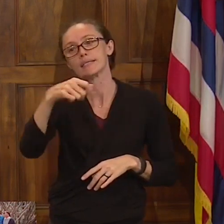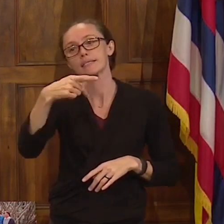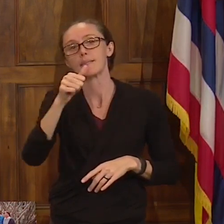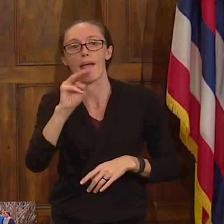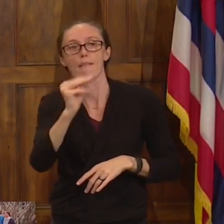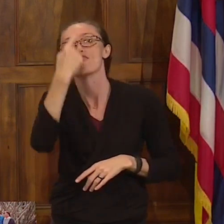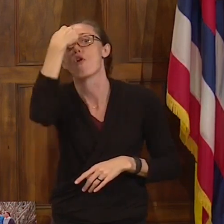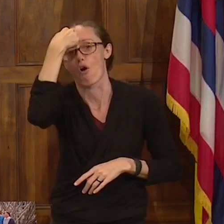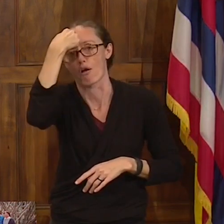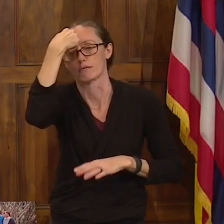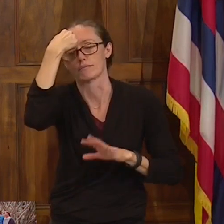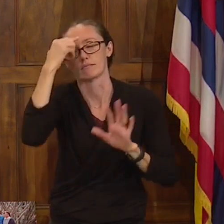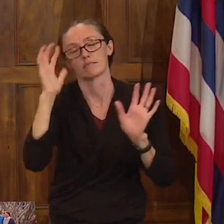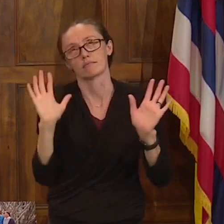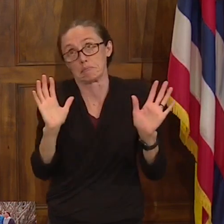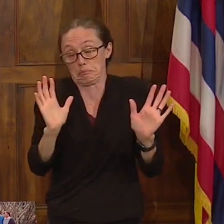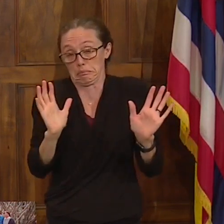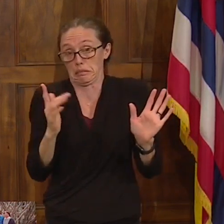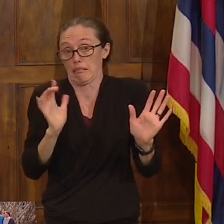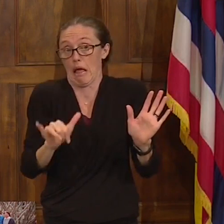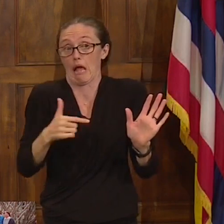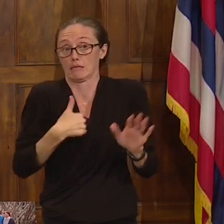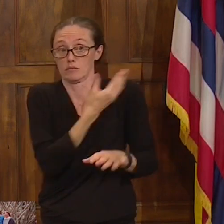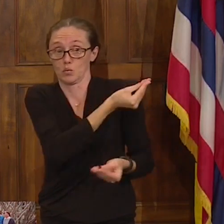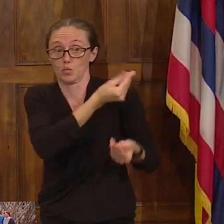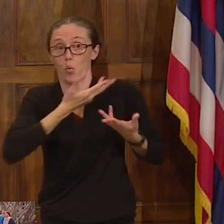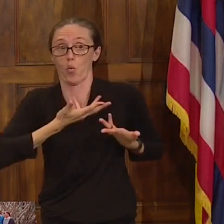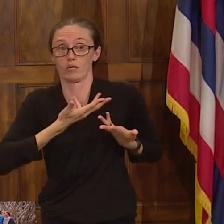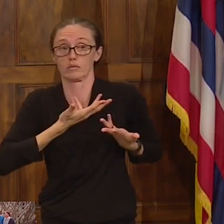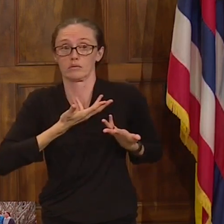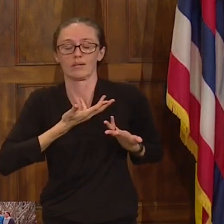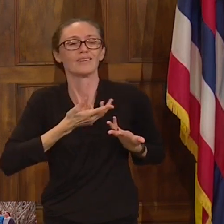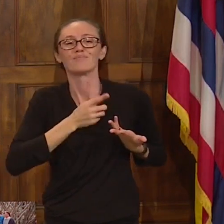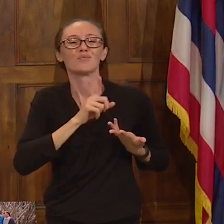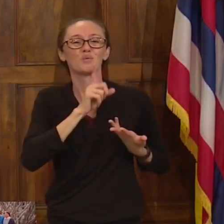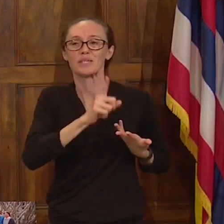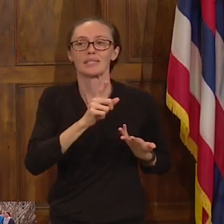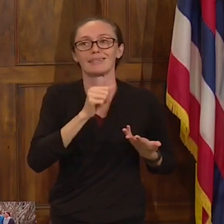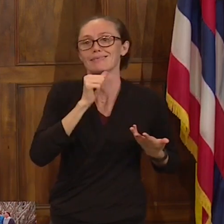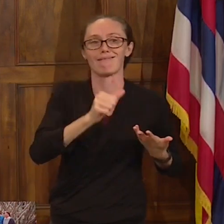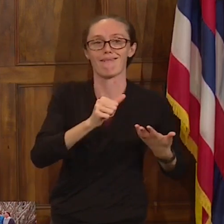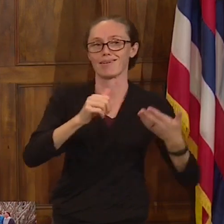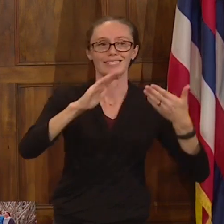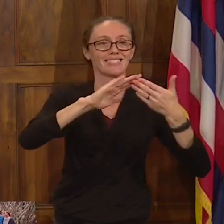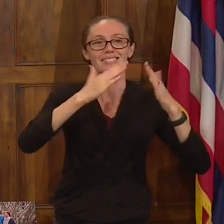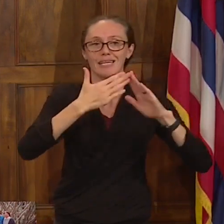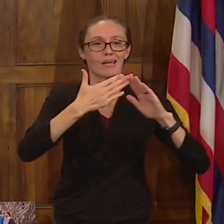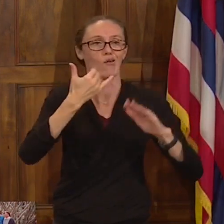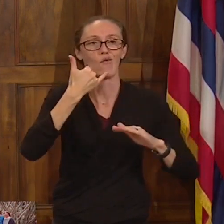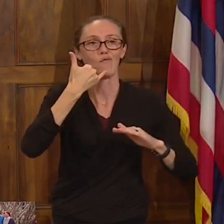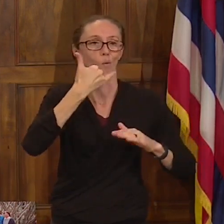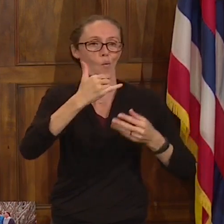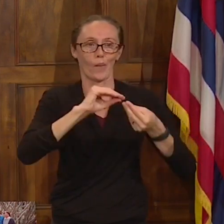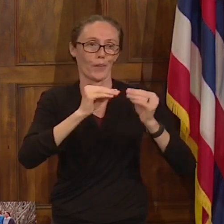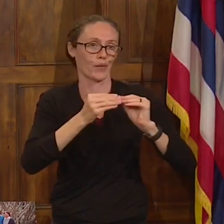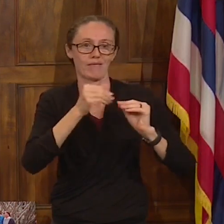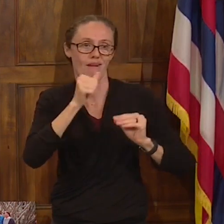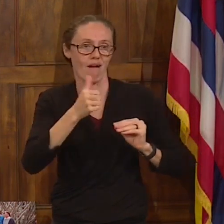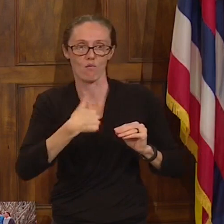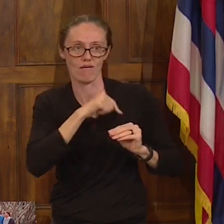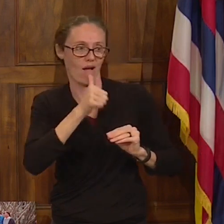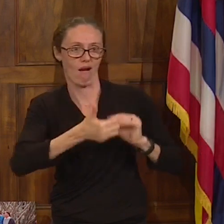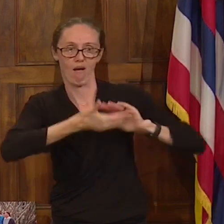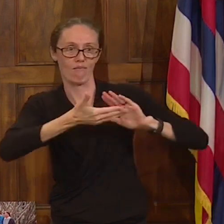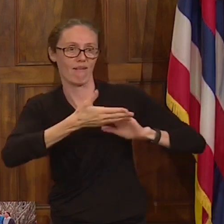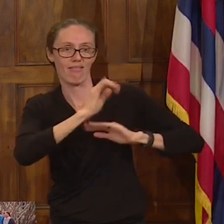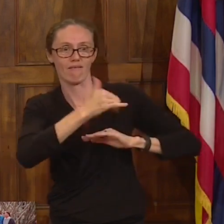That's what we were told. That's all we know. It's not a city-operated call number. So we're providing